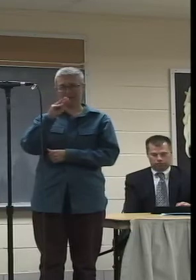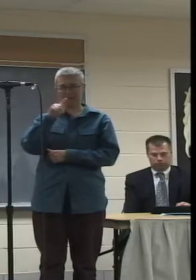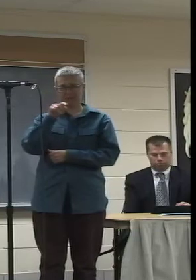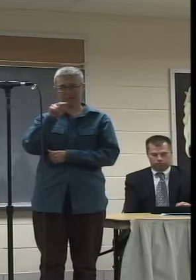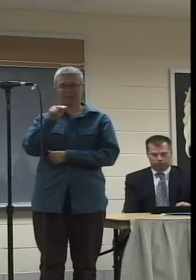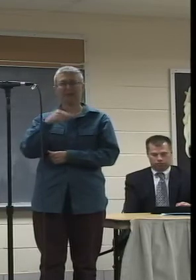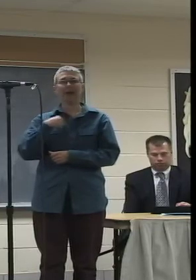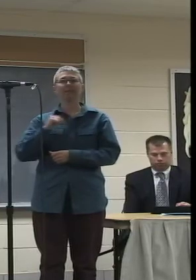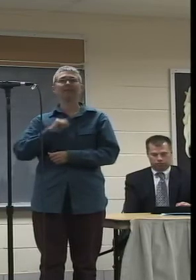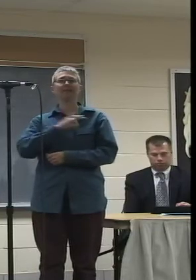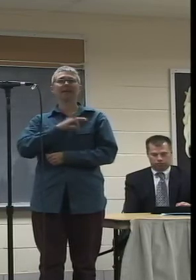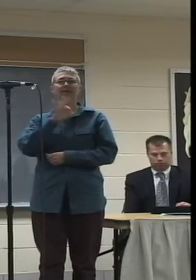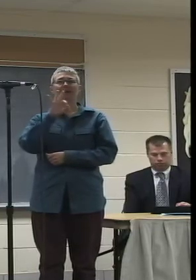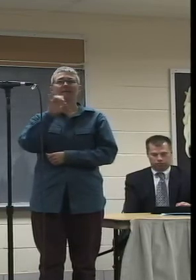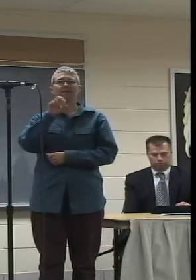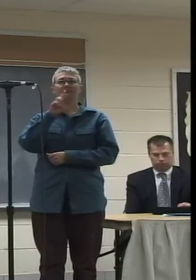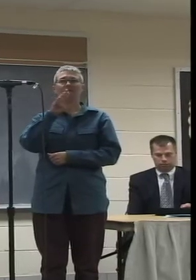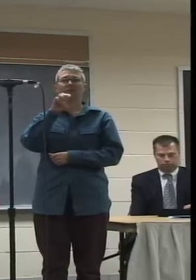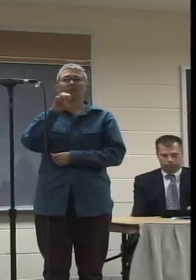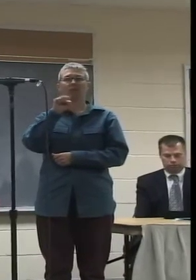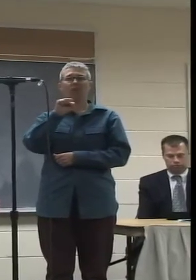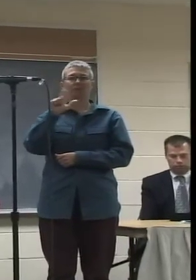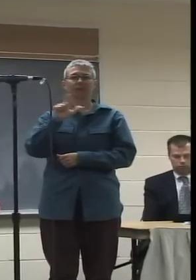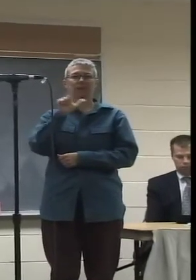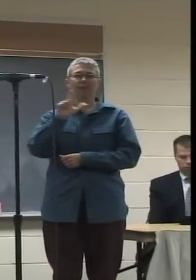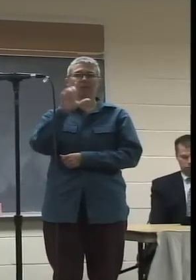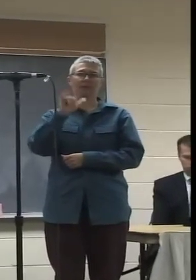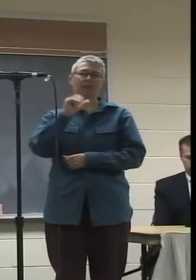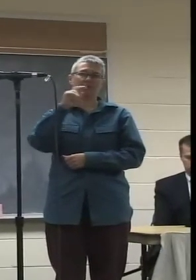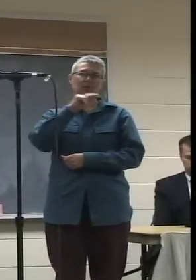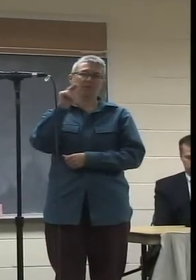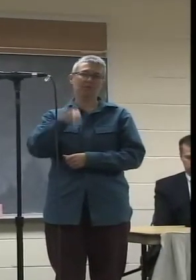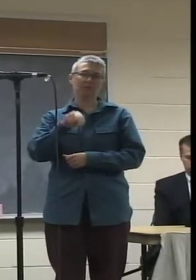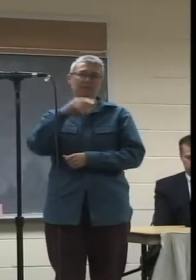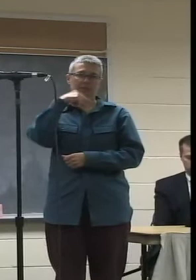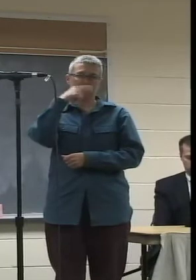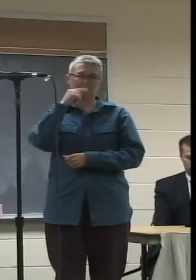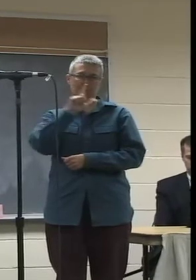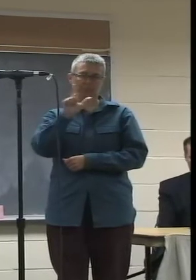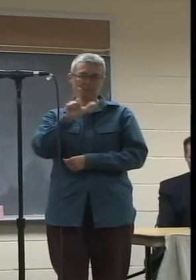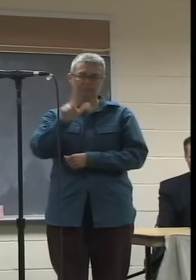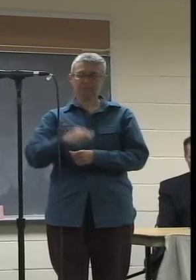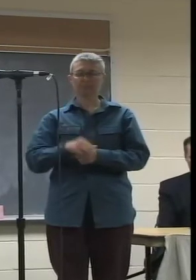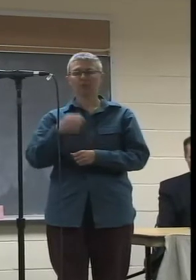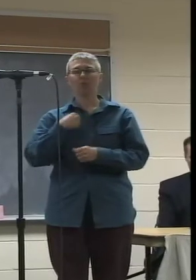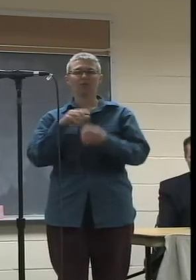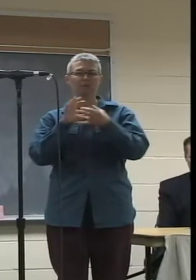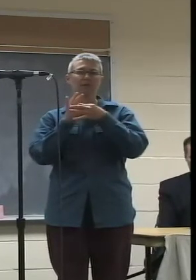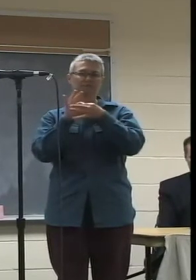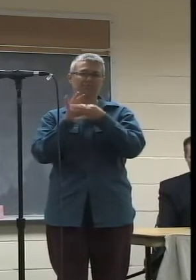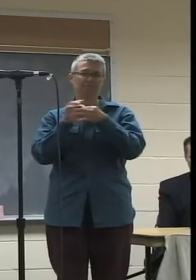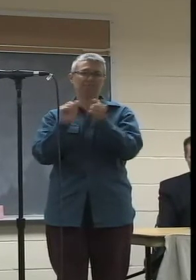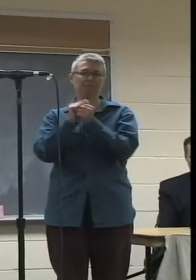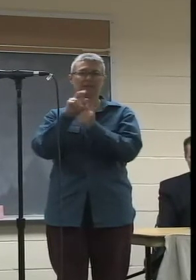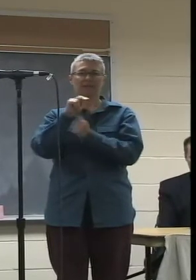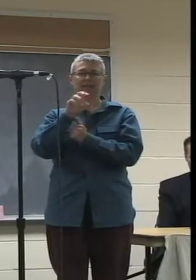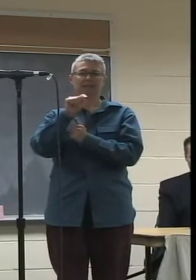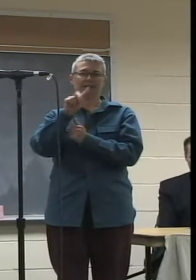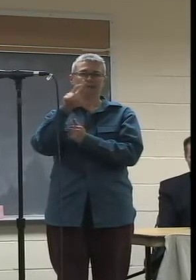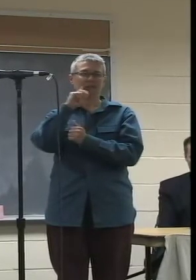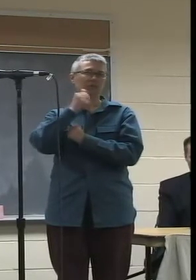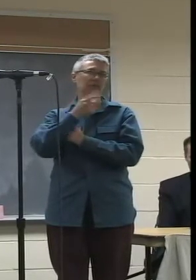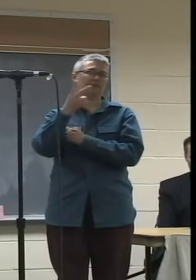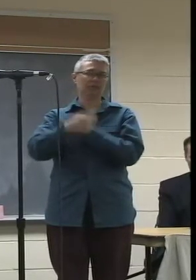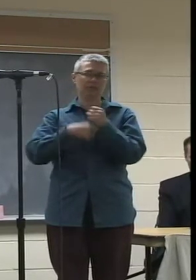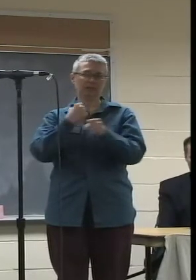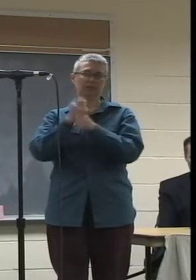Forbes Library, Northampton's public library. And we've been collaborating with NCTV for several years now.